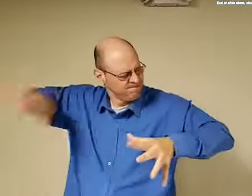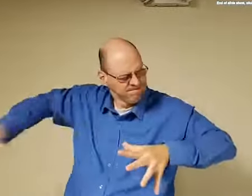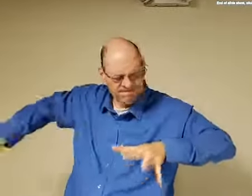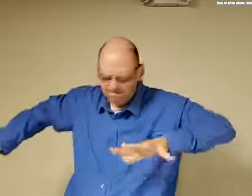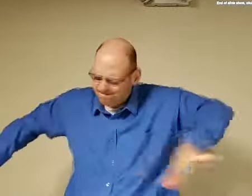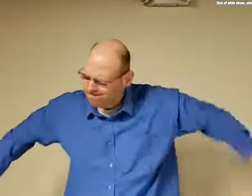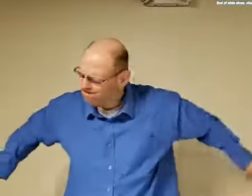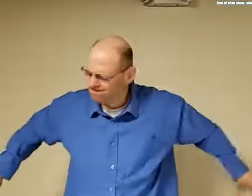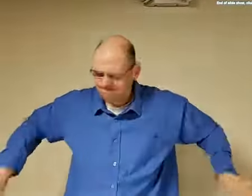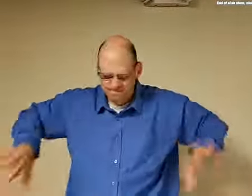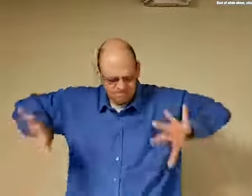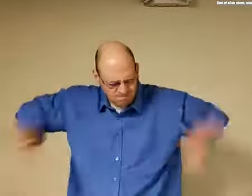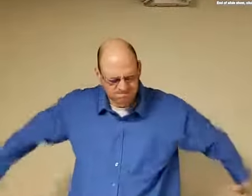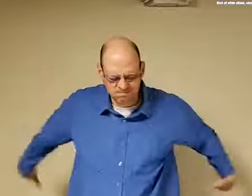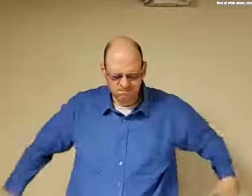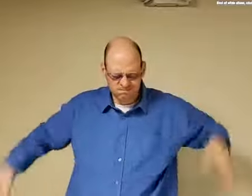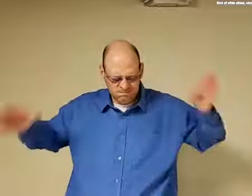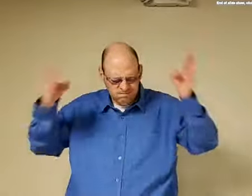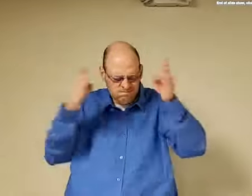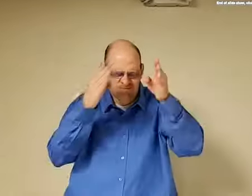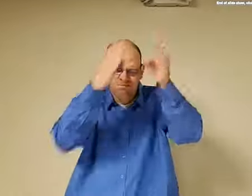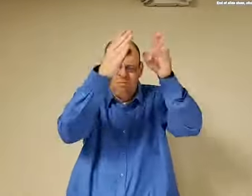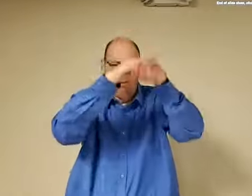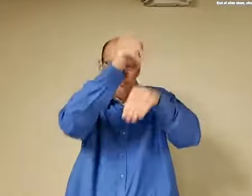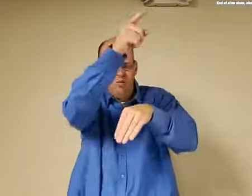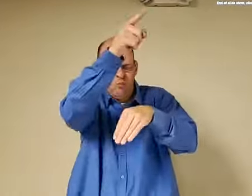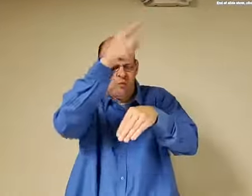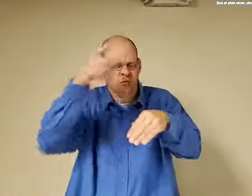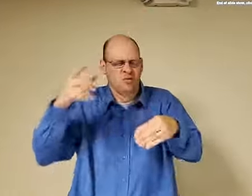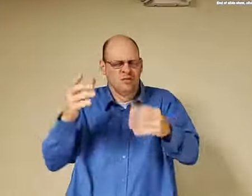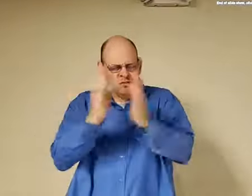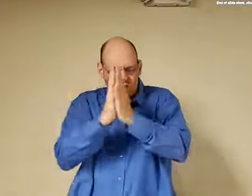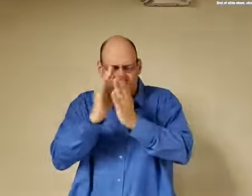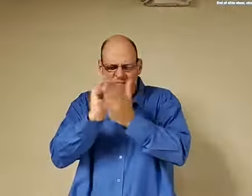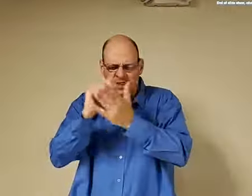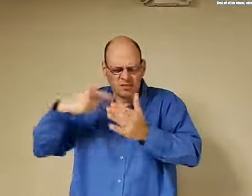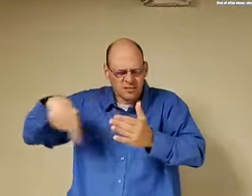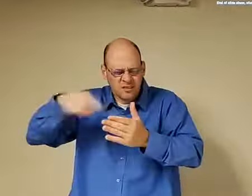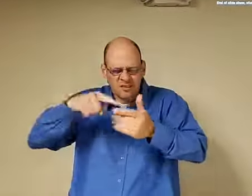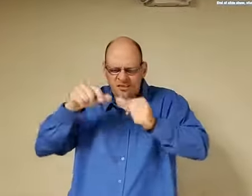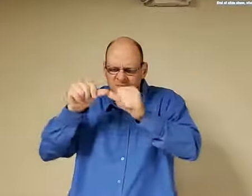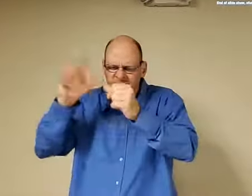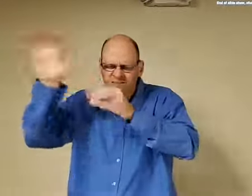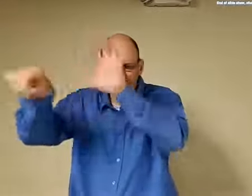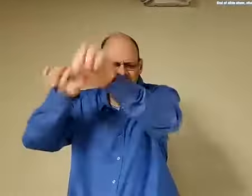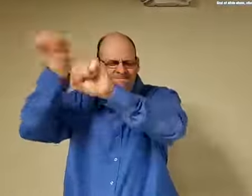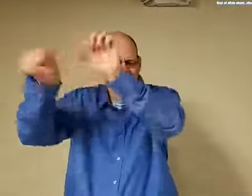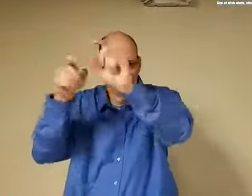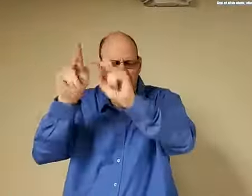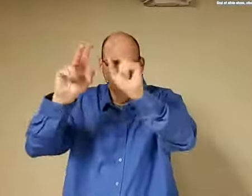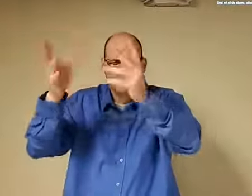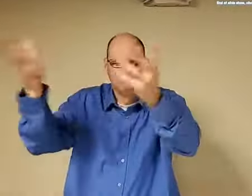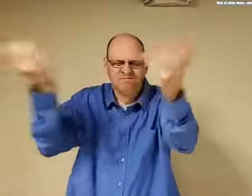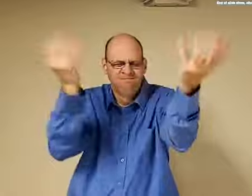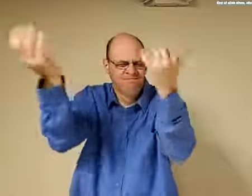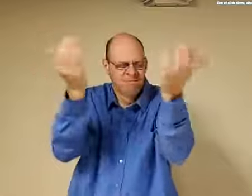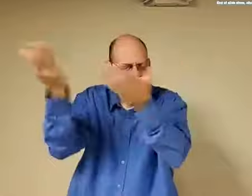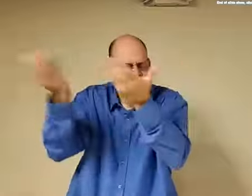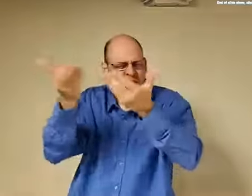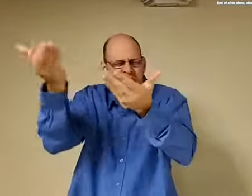takes place down here doesn't matter we're going to focus on the Lord let the word of God touch us we need to reach out to the